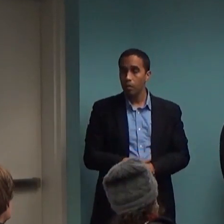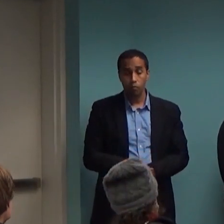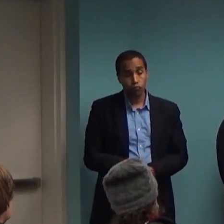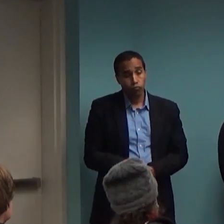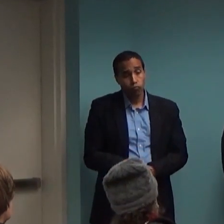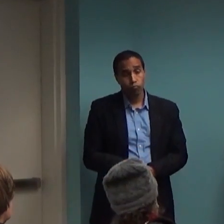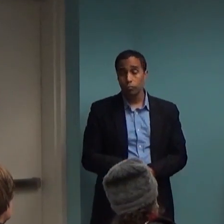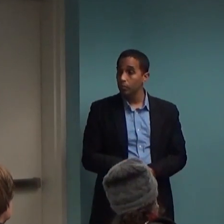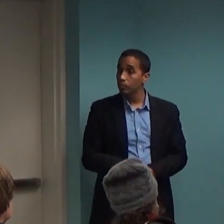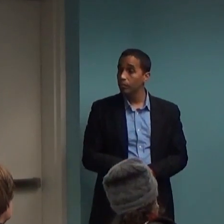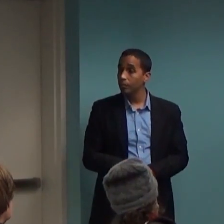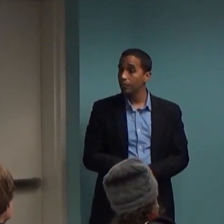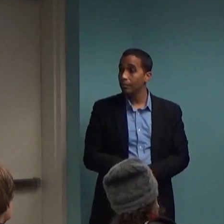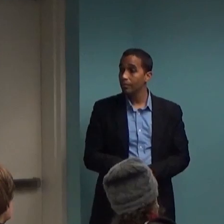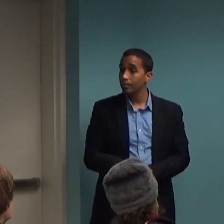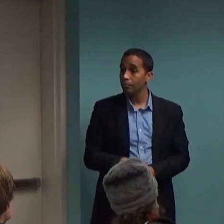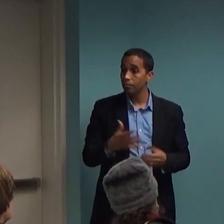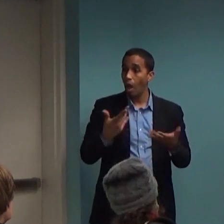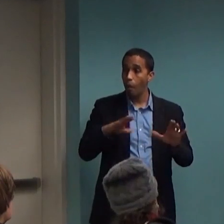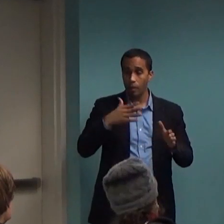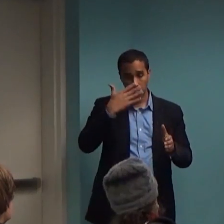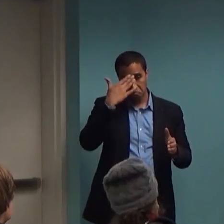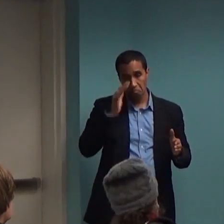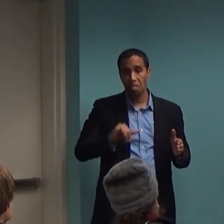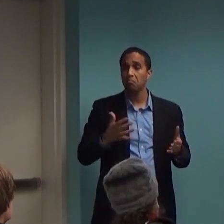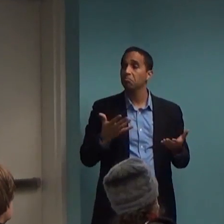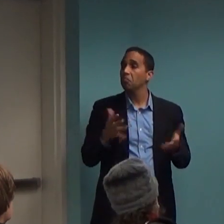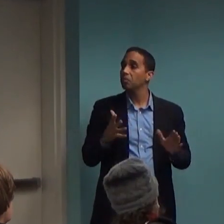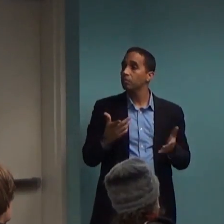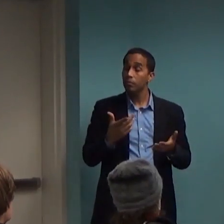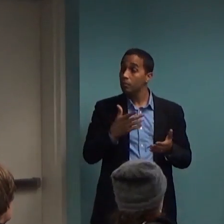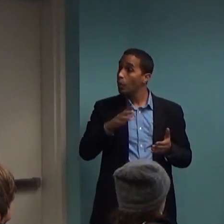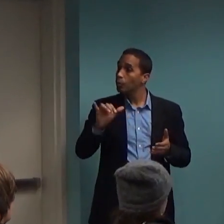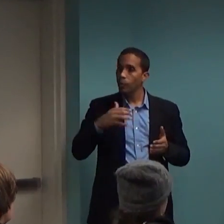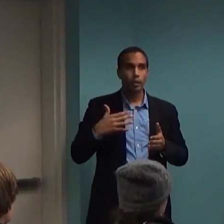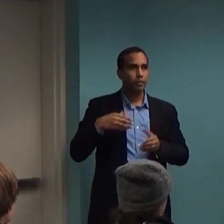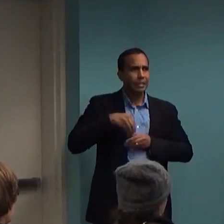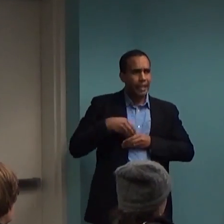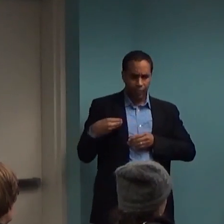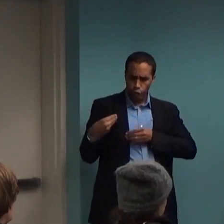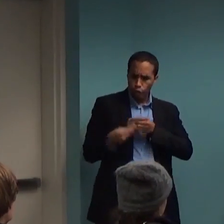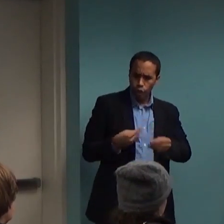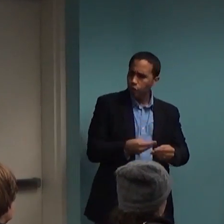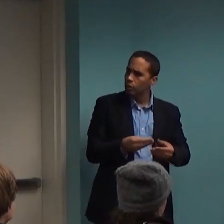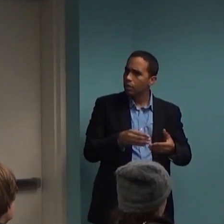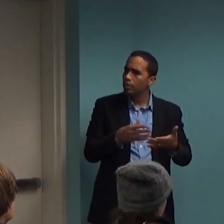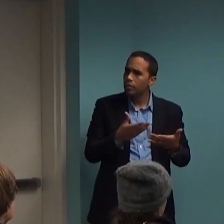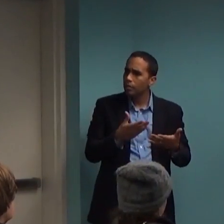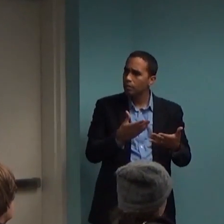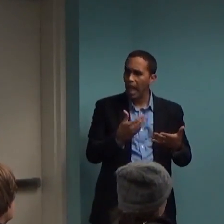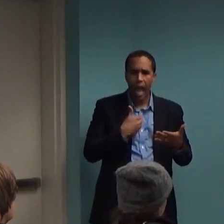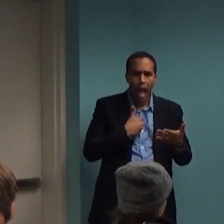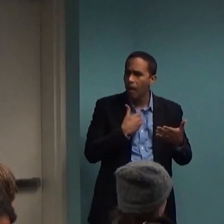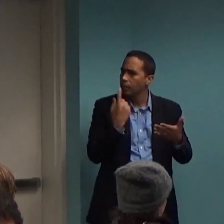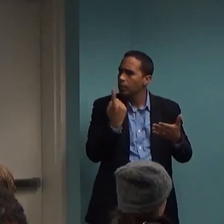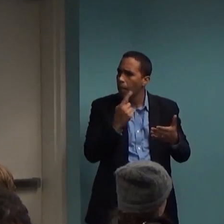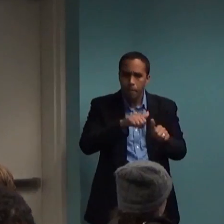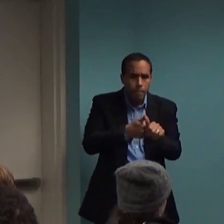There are no established genetic links for psychiatric problems. So there's been a lot of money spent on genetic